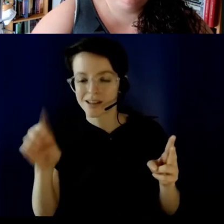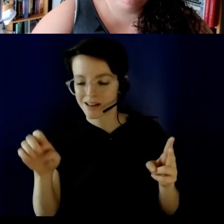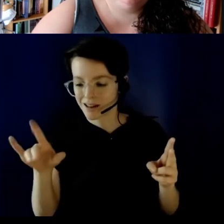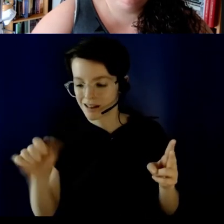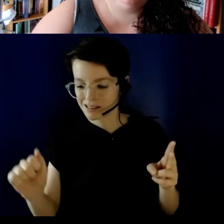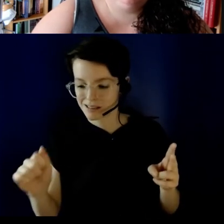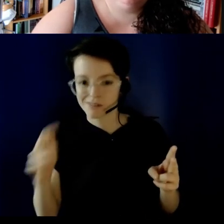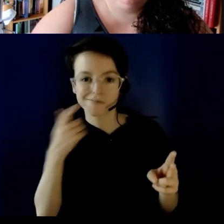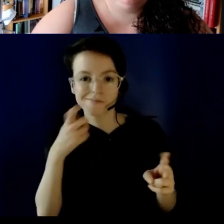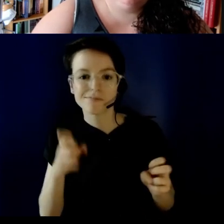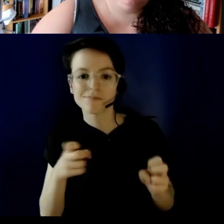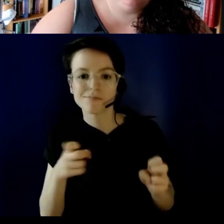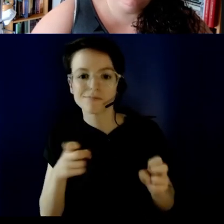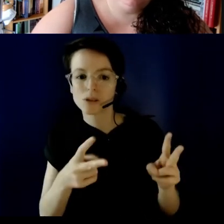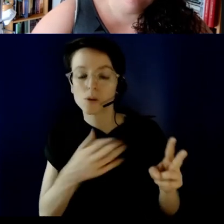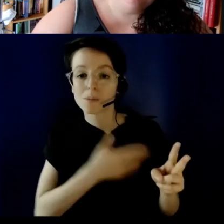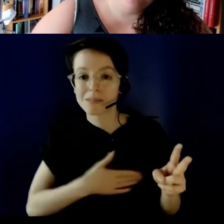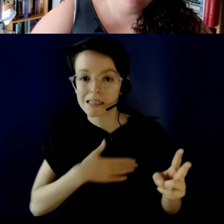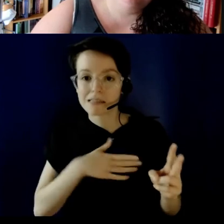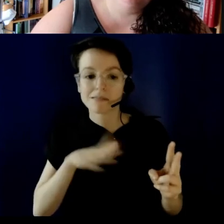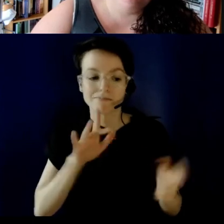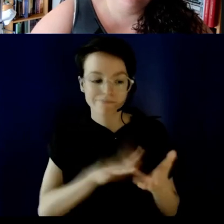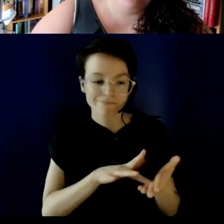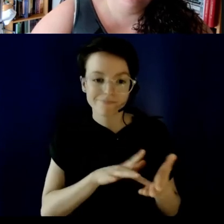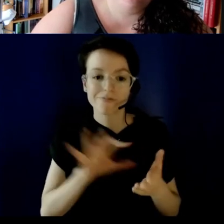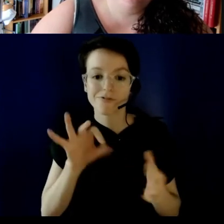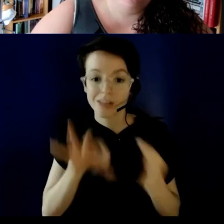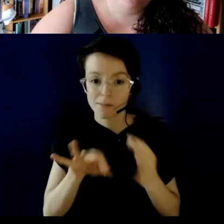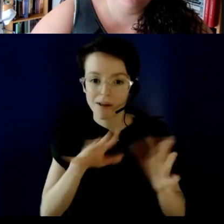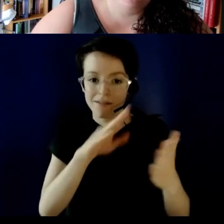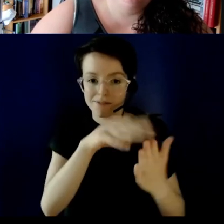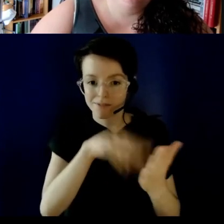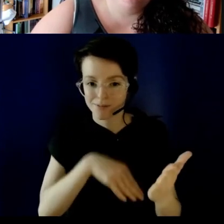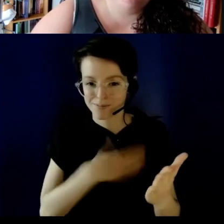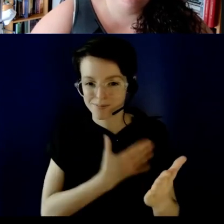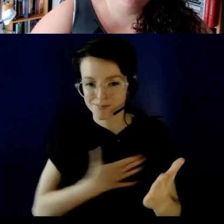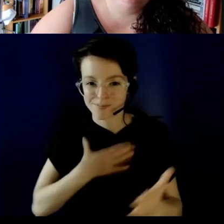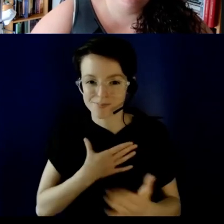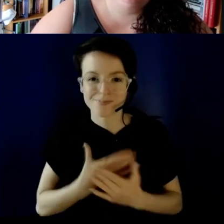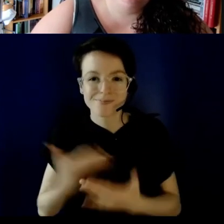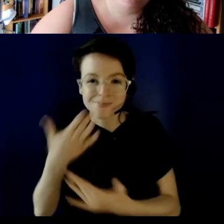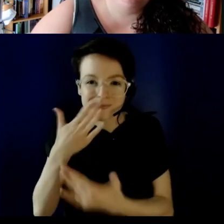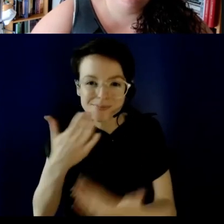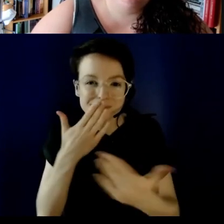feedback on the workshop with us, that would be wonderful. Thank you so much.